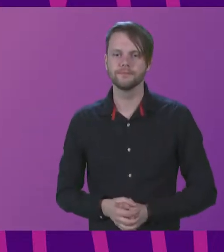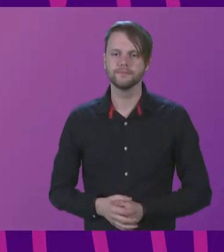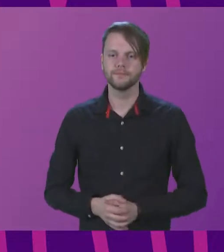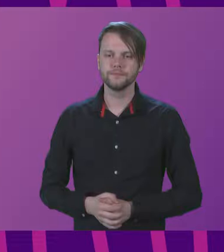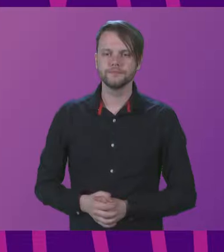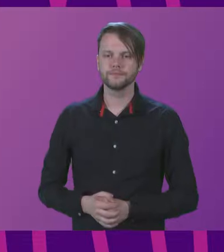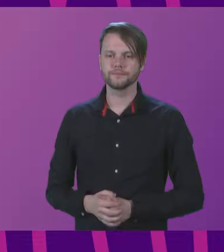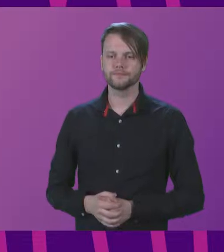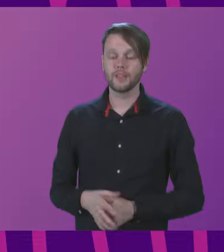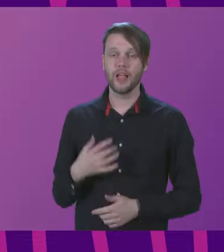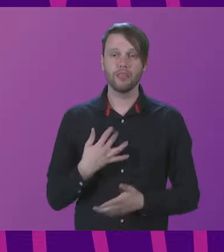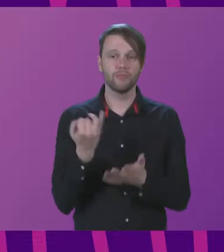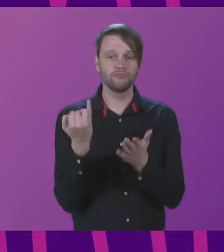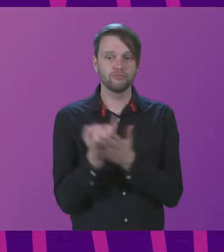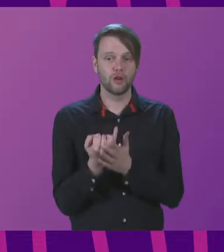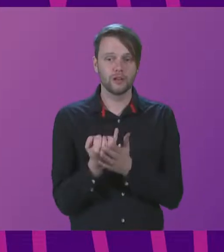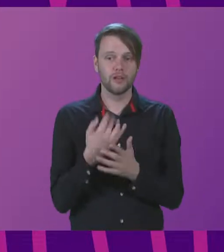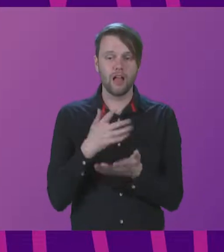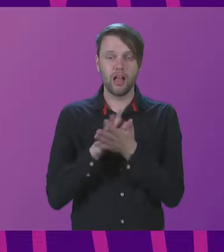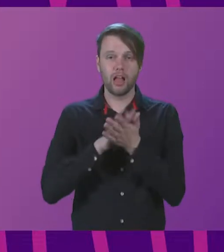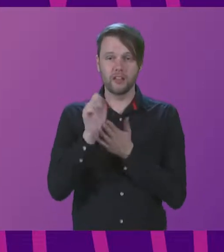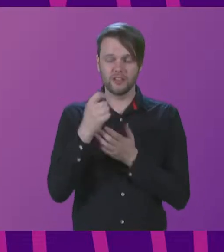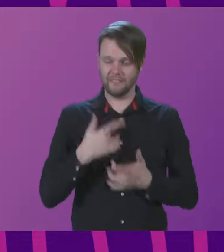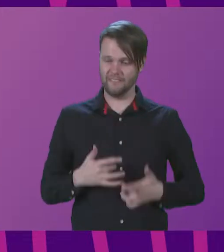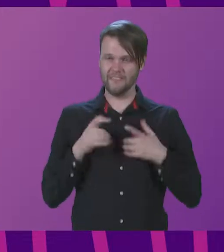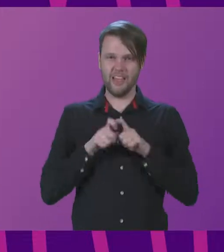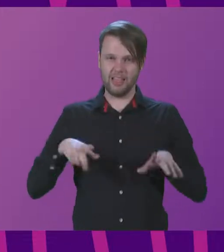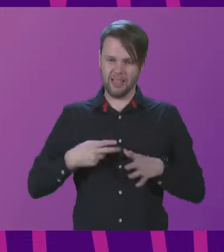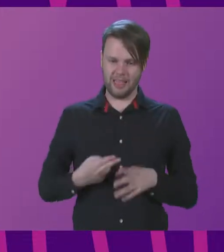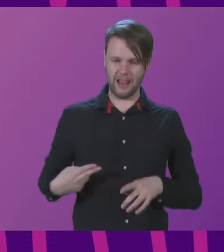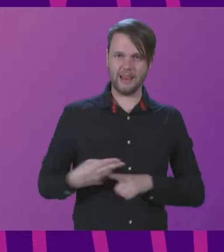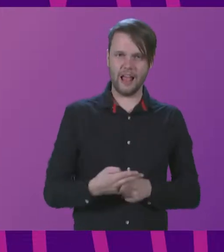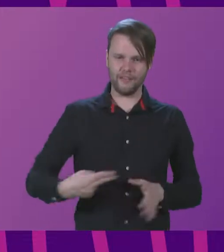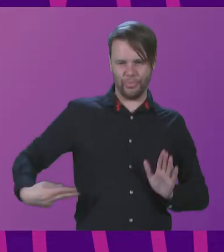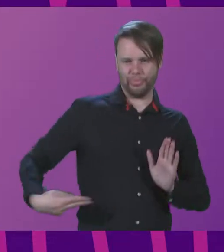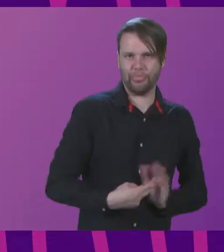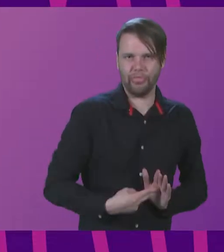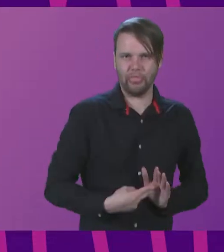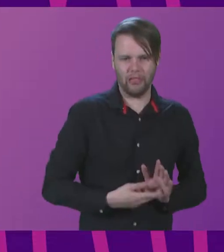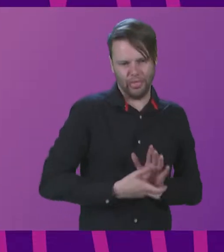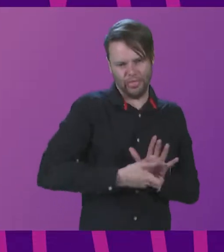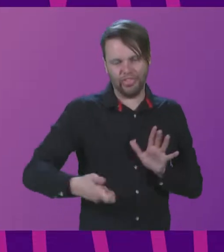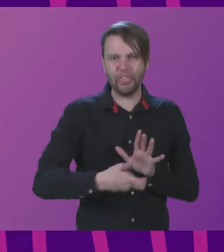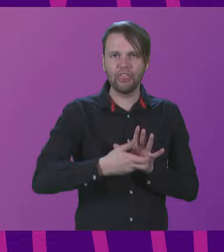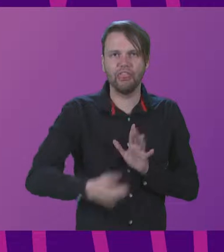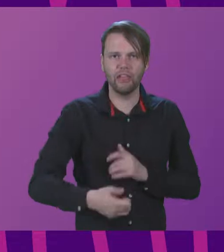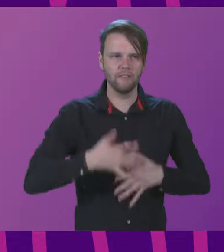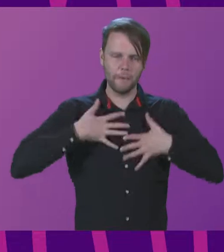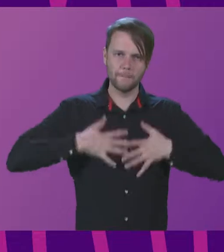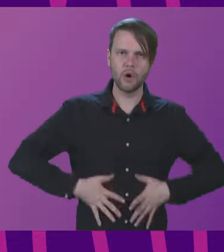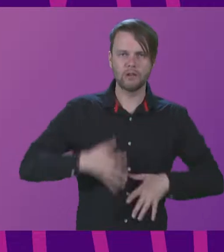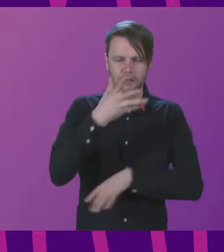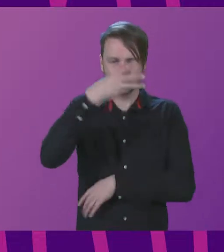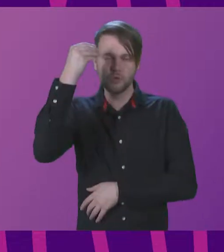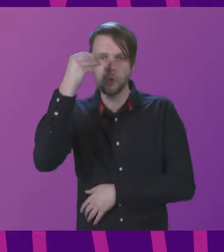In the wrong hands, culture can be a knife that cuts flesh from the collective human body and soul and constrains